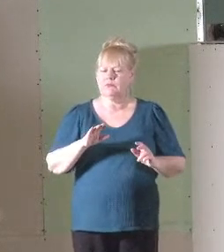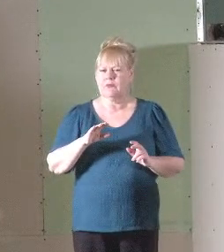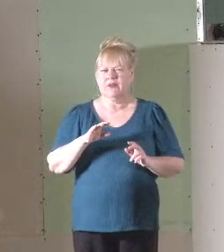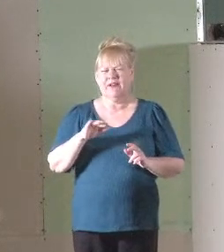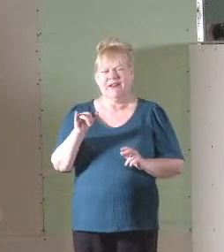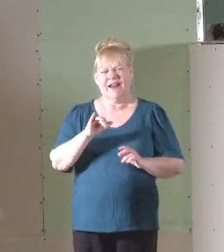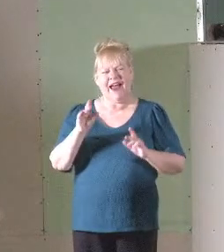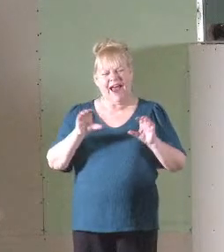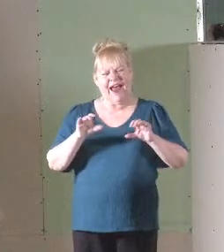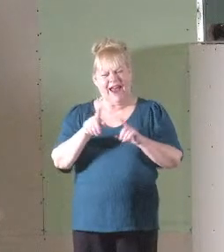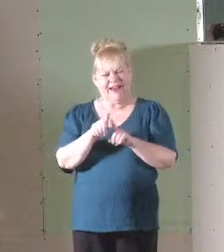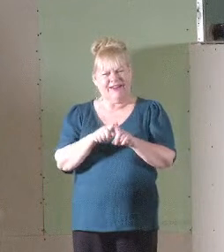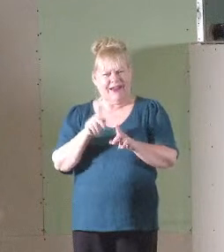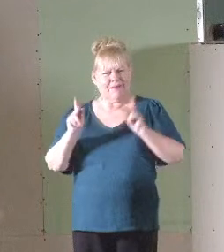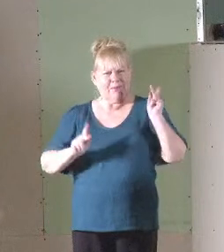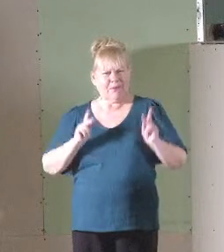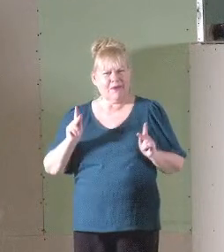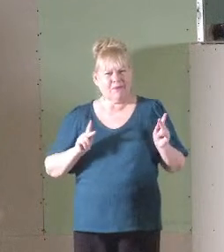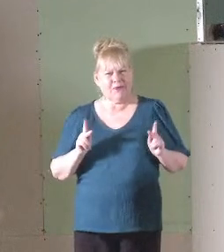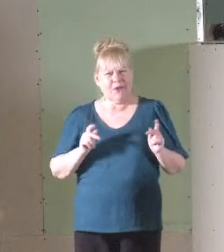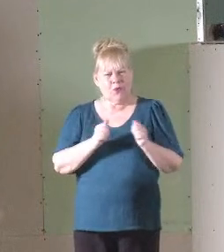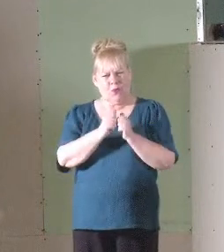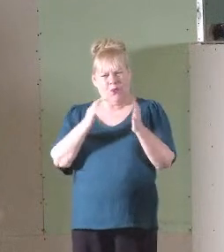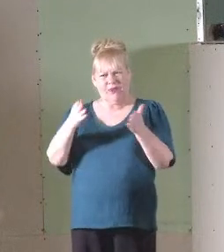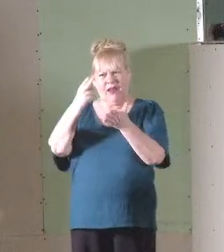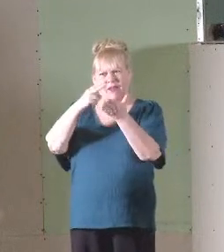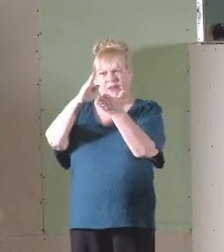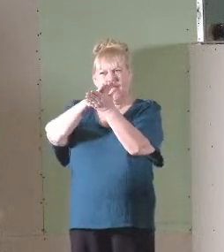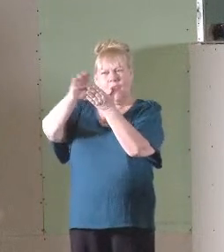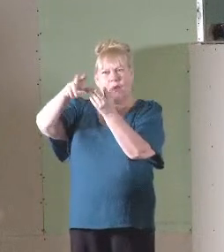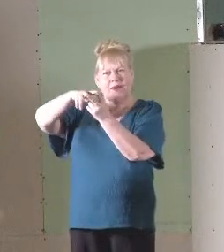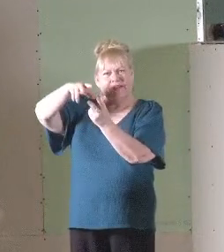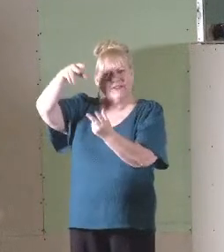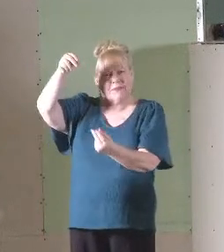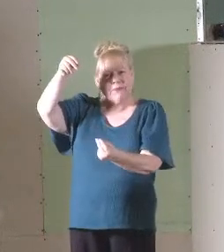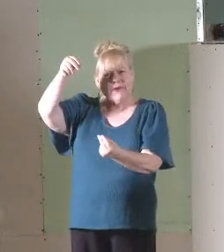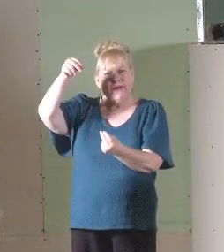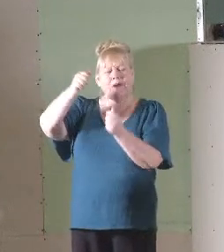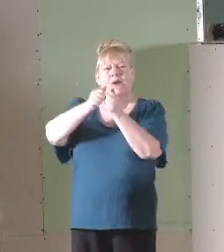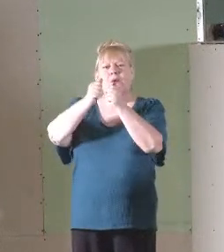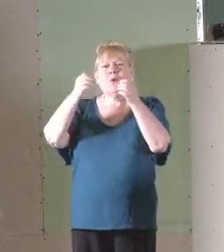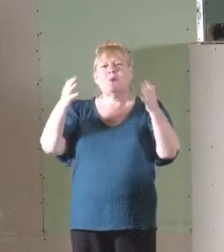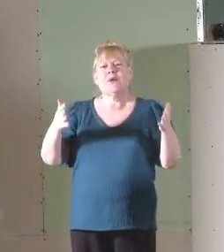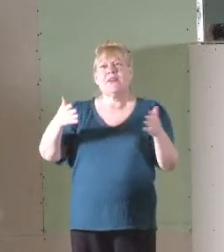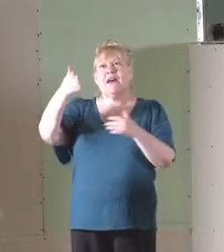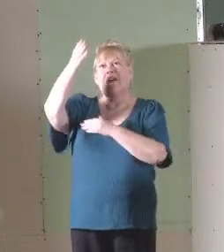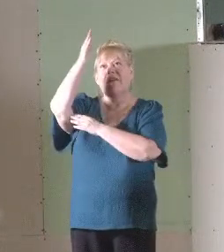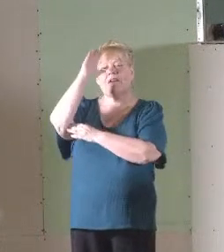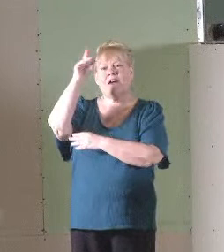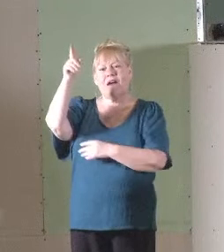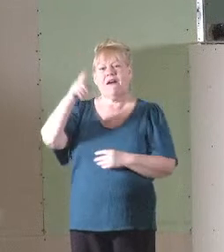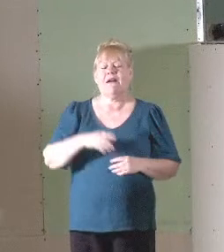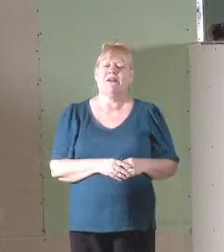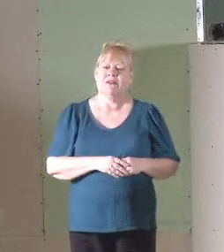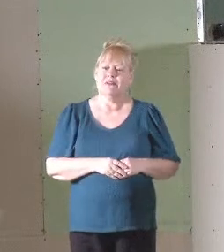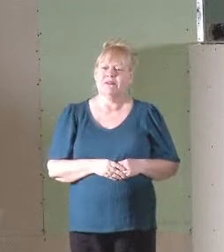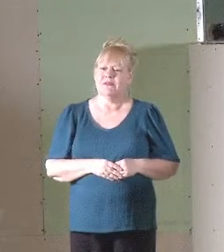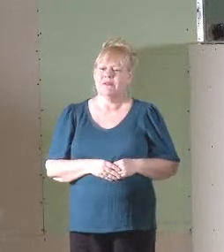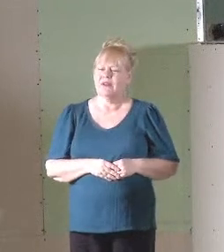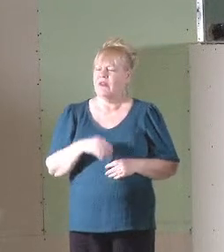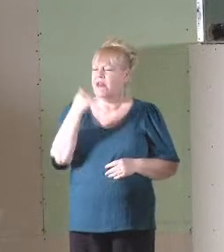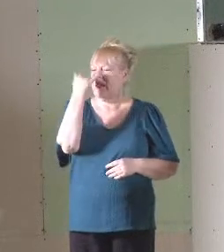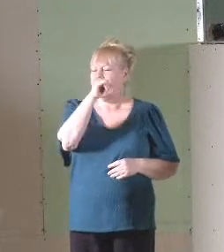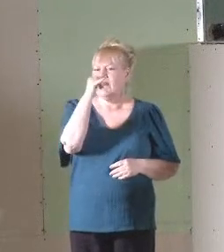men. People without the Holy Spirit. People without God. They